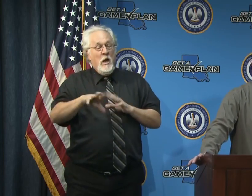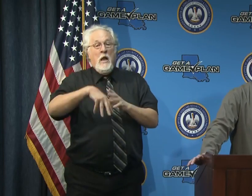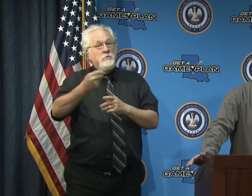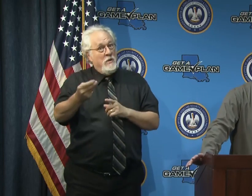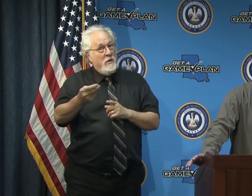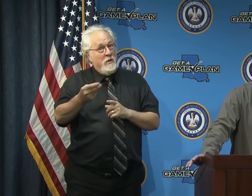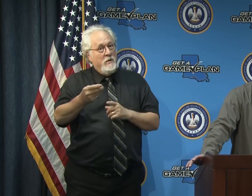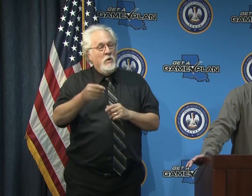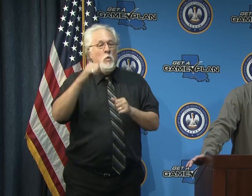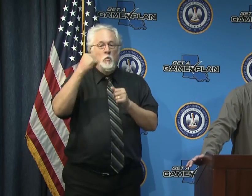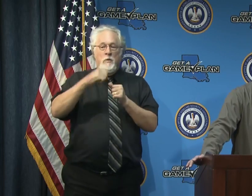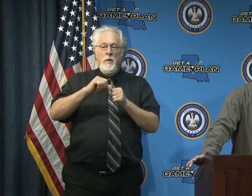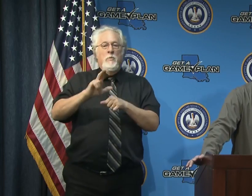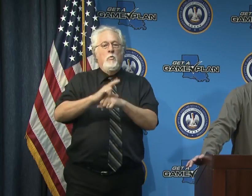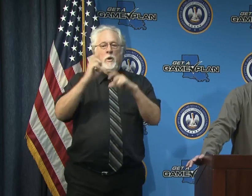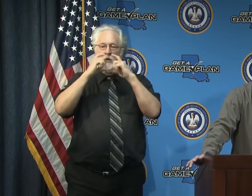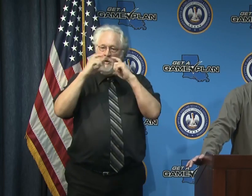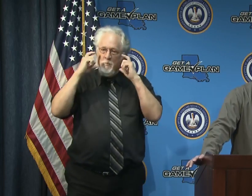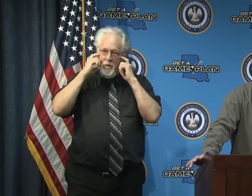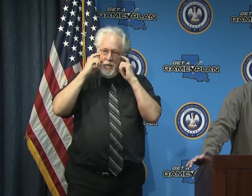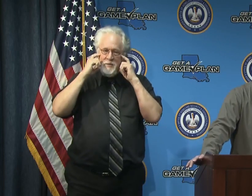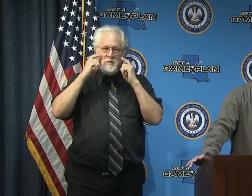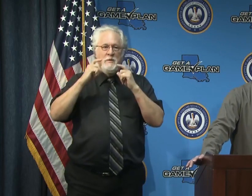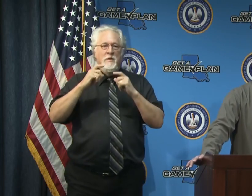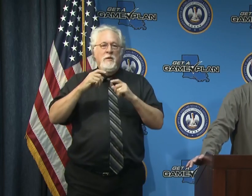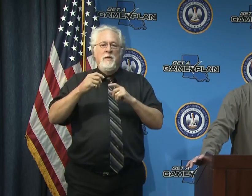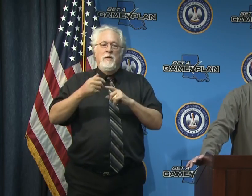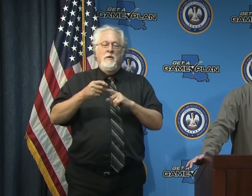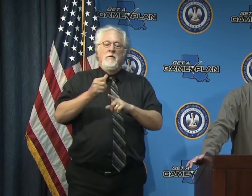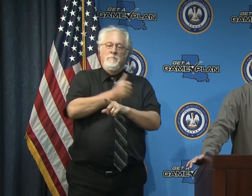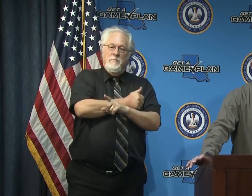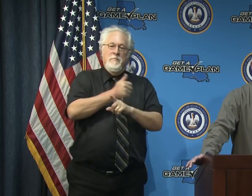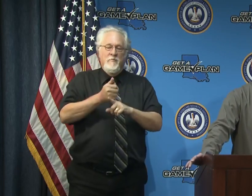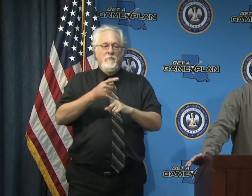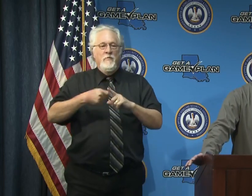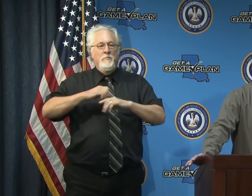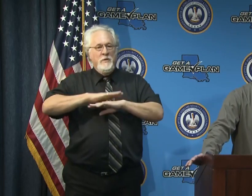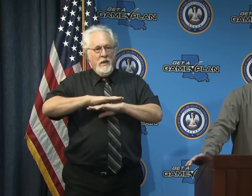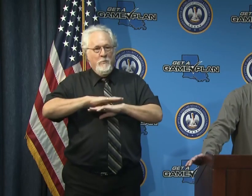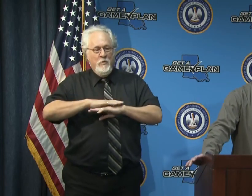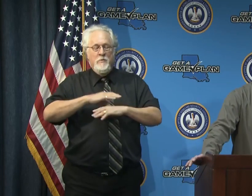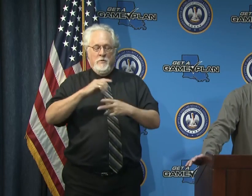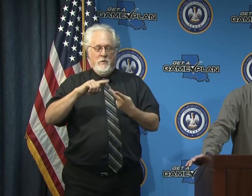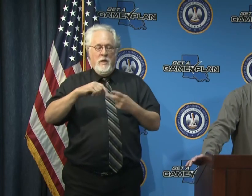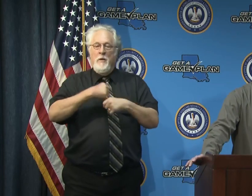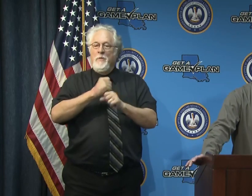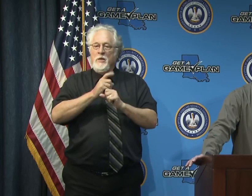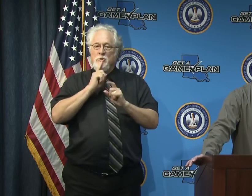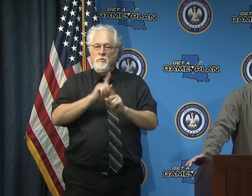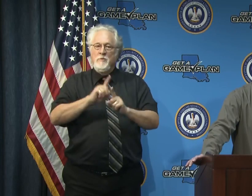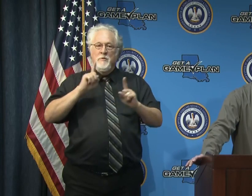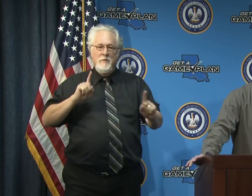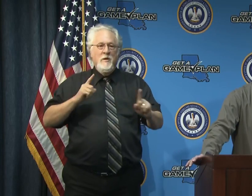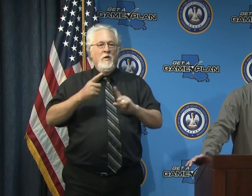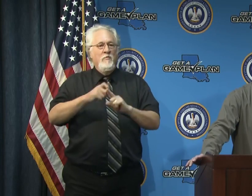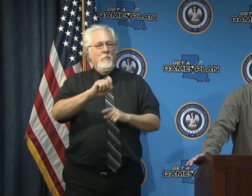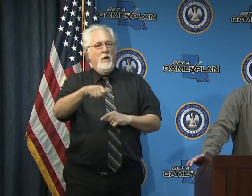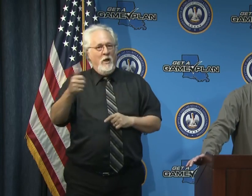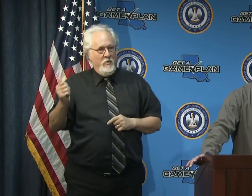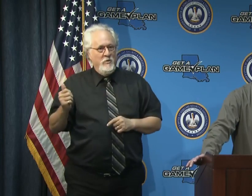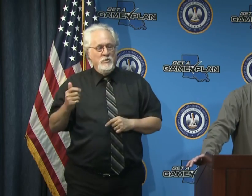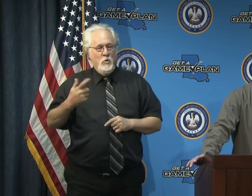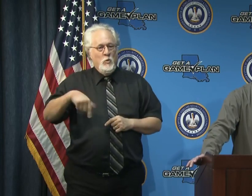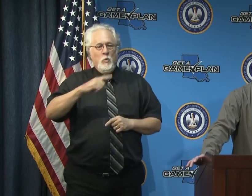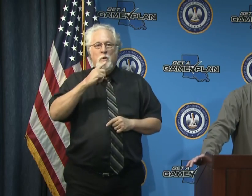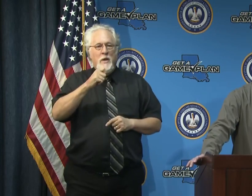remembering to wear your mask to and from your table uh making sure that you're social distancing from from others who